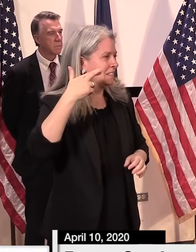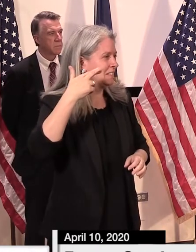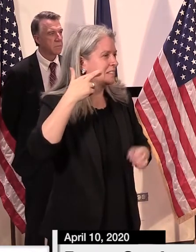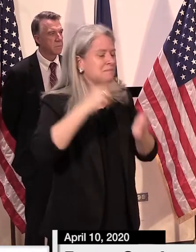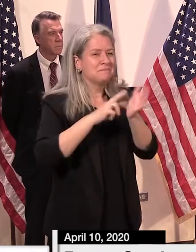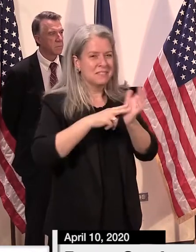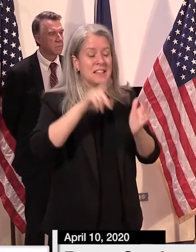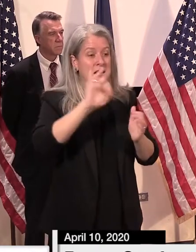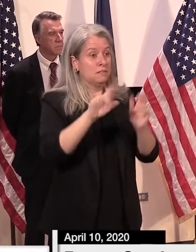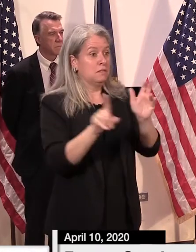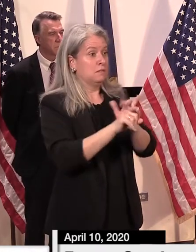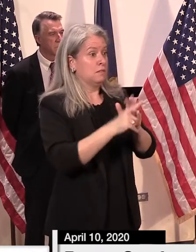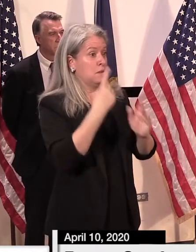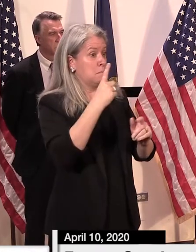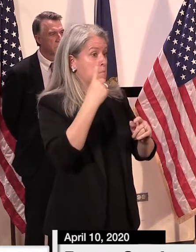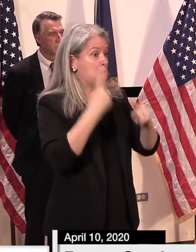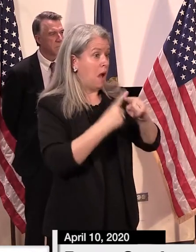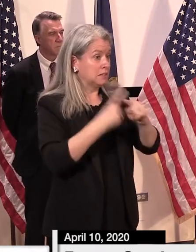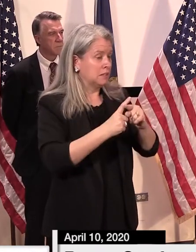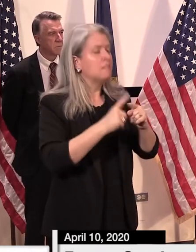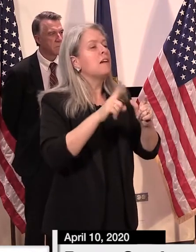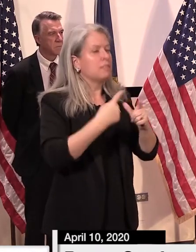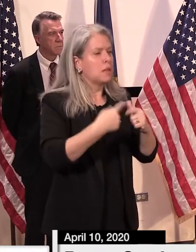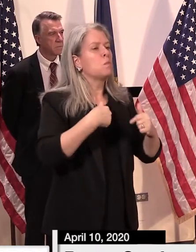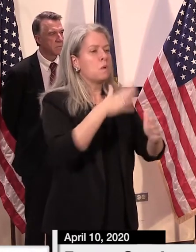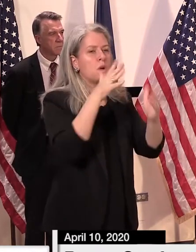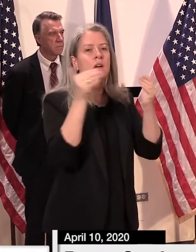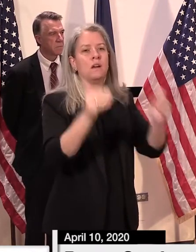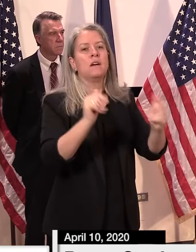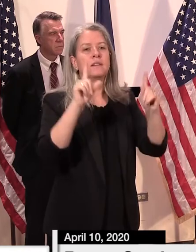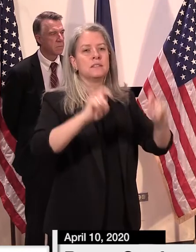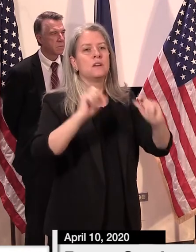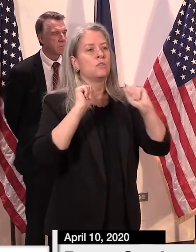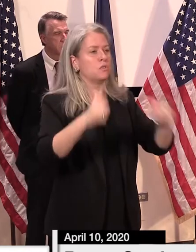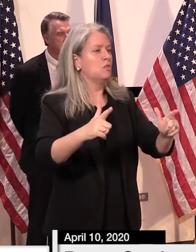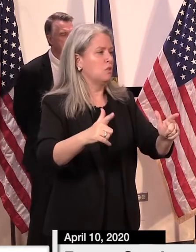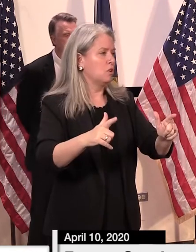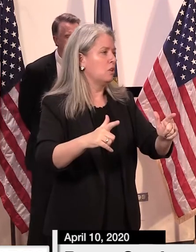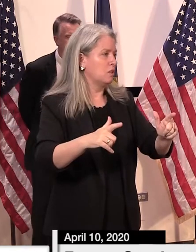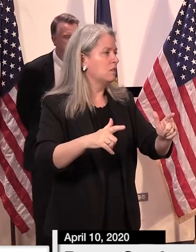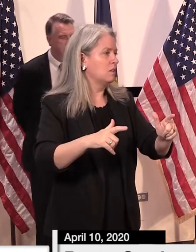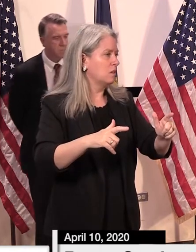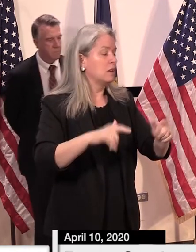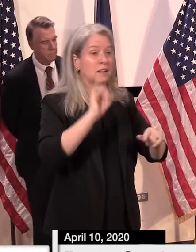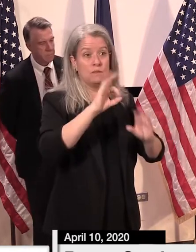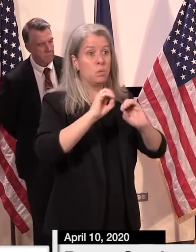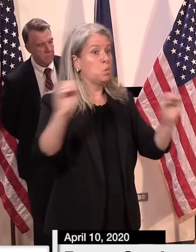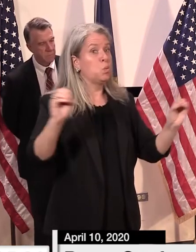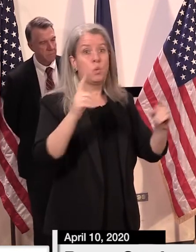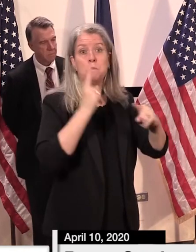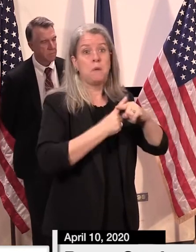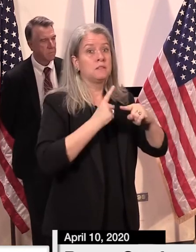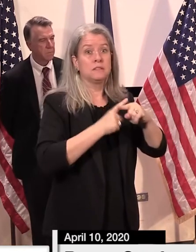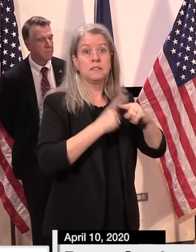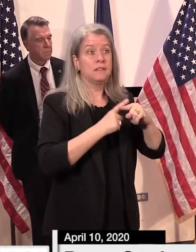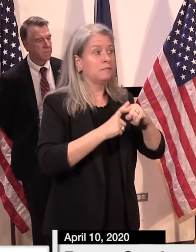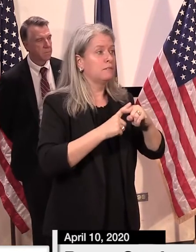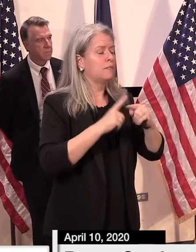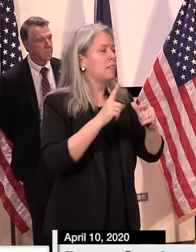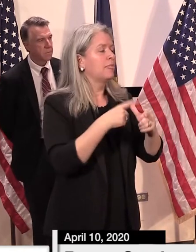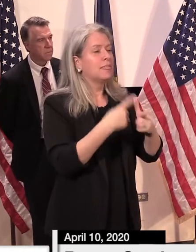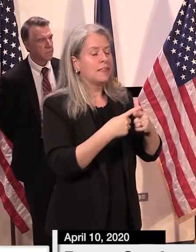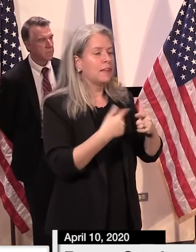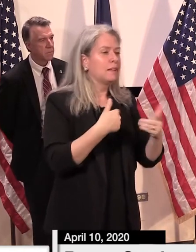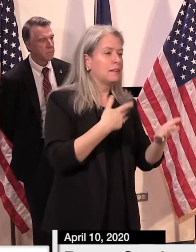positive case or cases that we react to. Without a positive case, we may